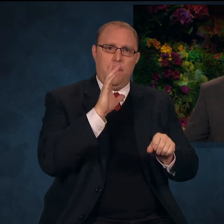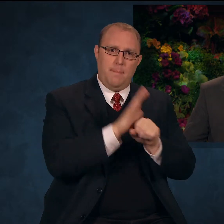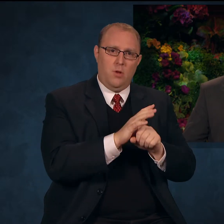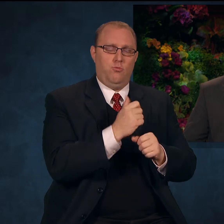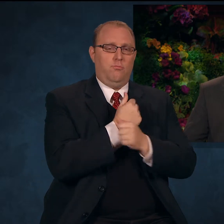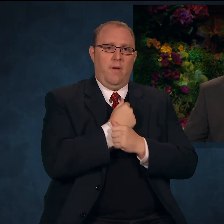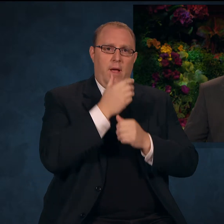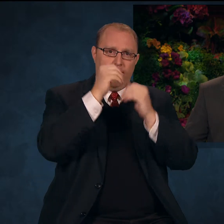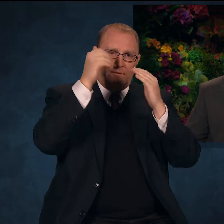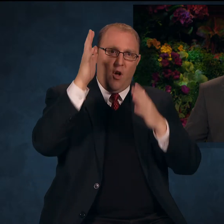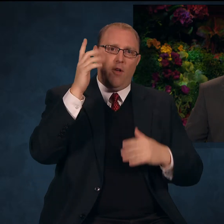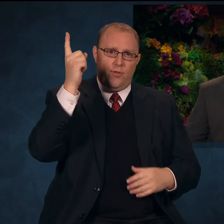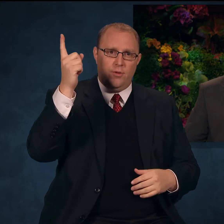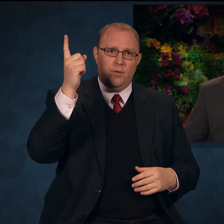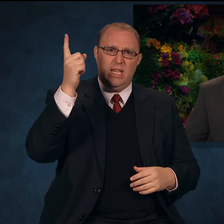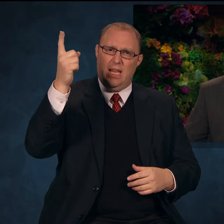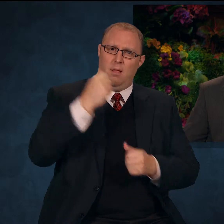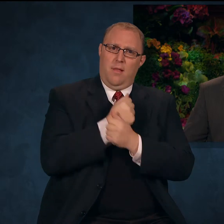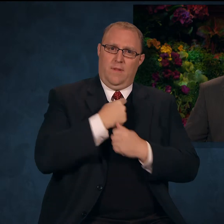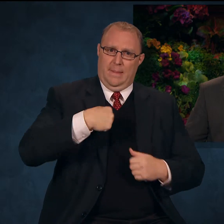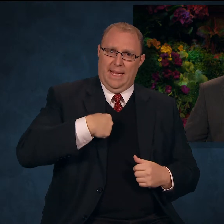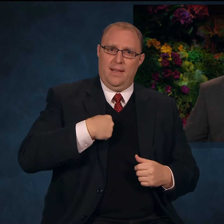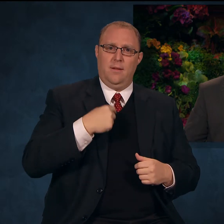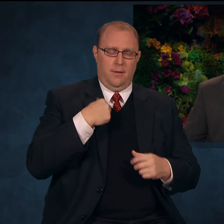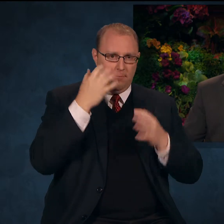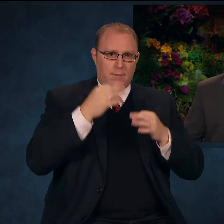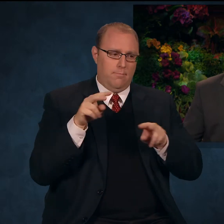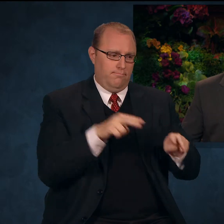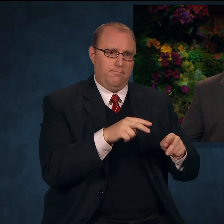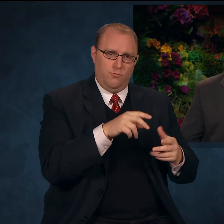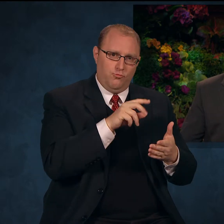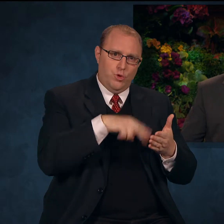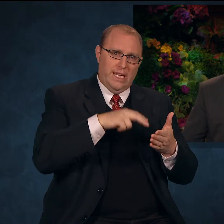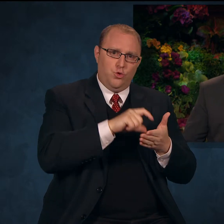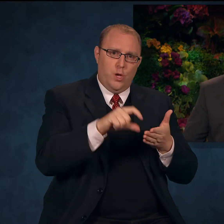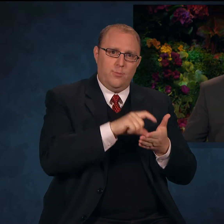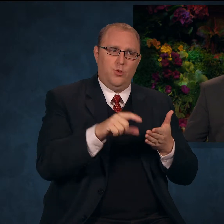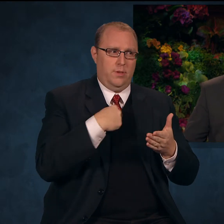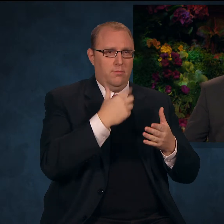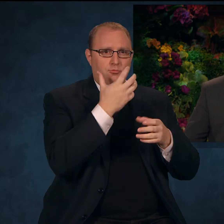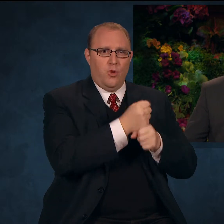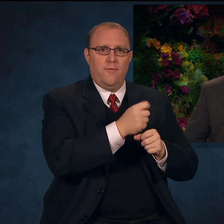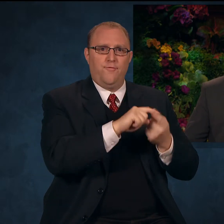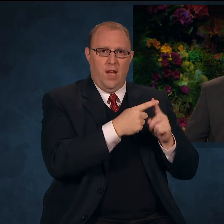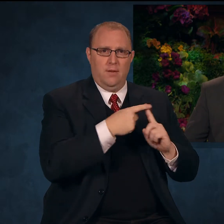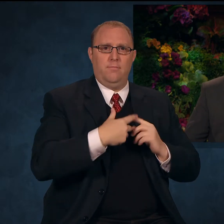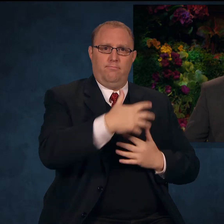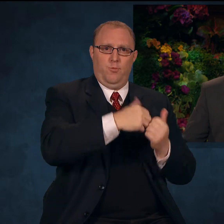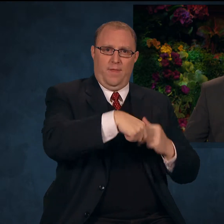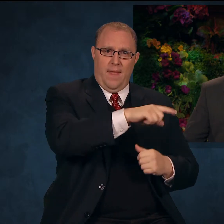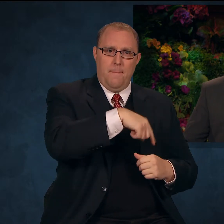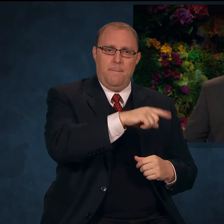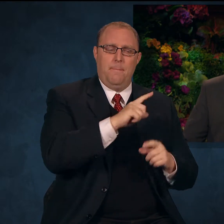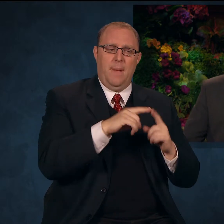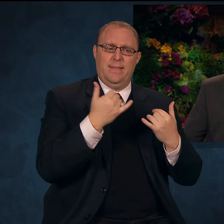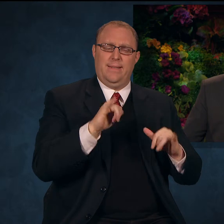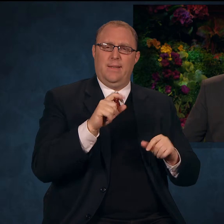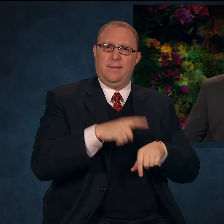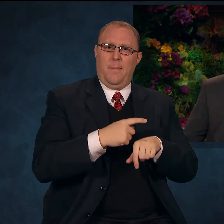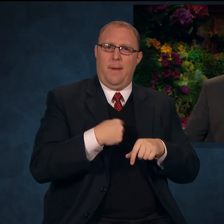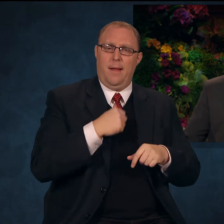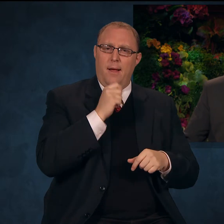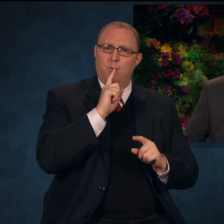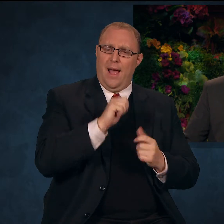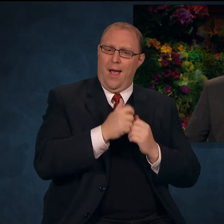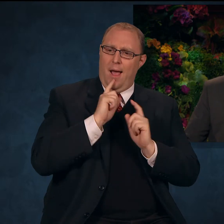scriptures, and to trusted friends. Still, there are many questions I could not answer. How would I address